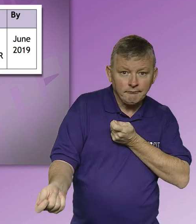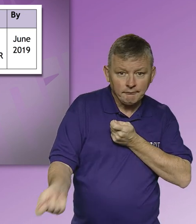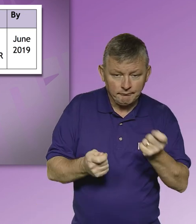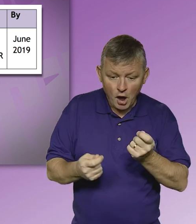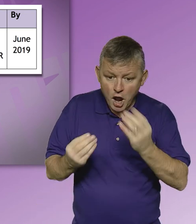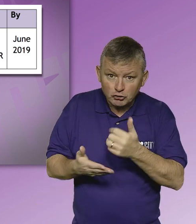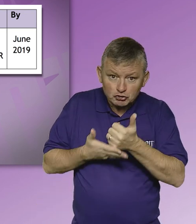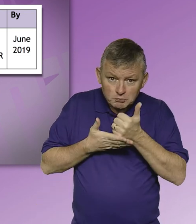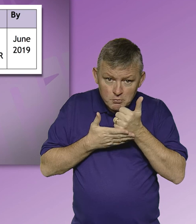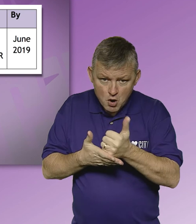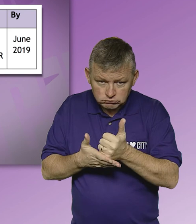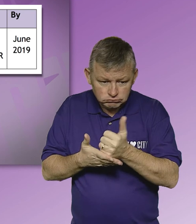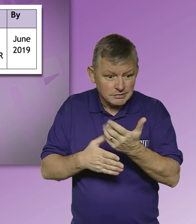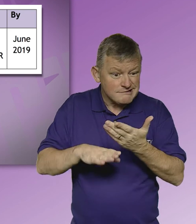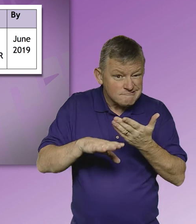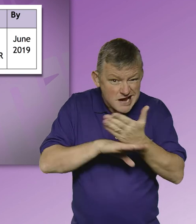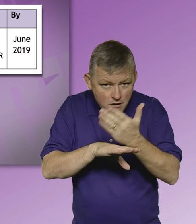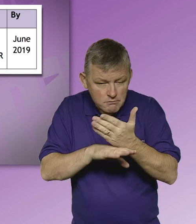Learning support, careers, HR